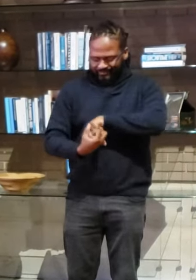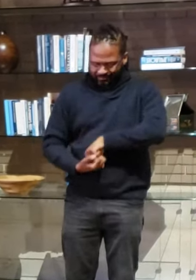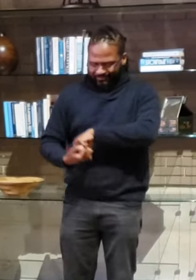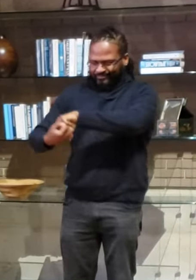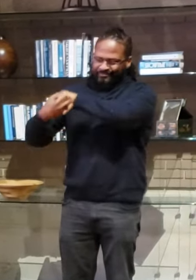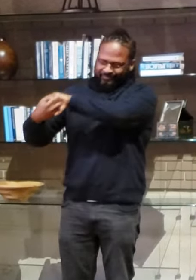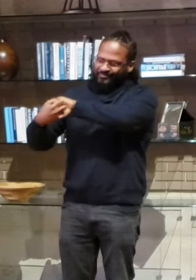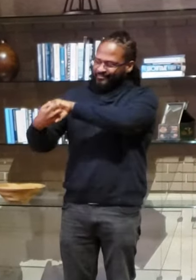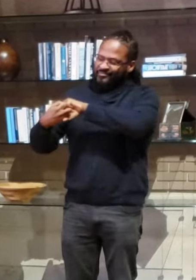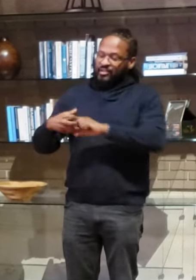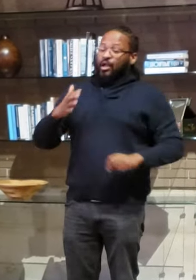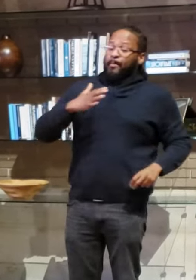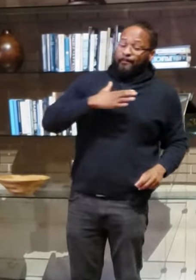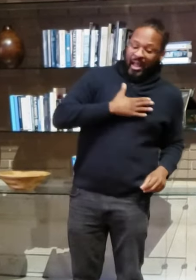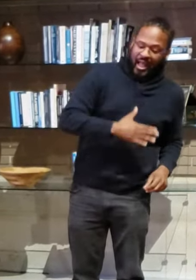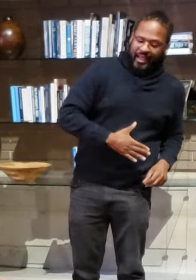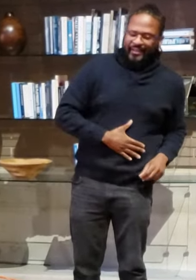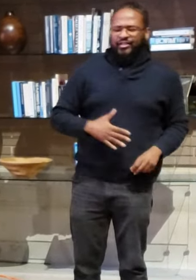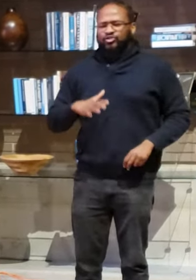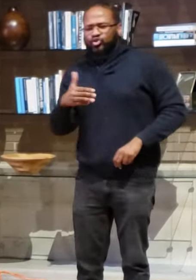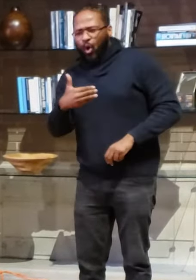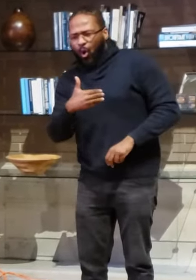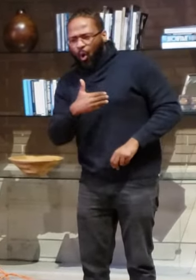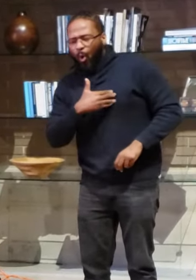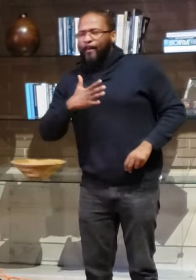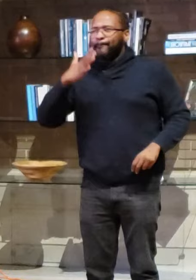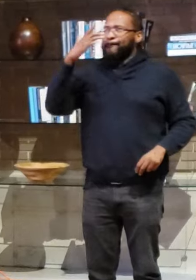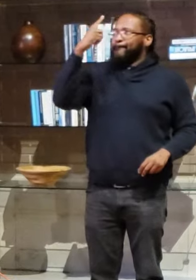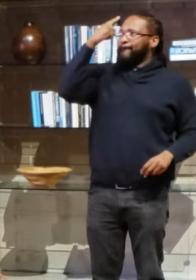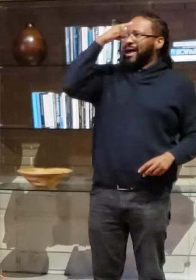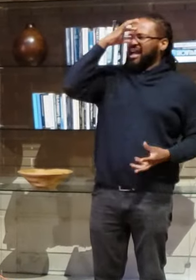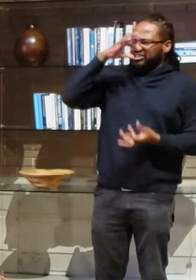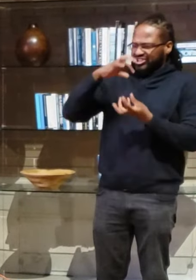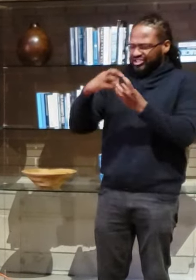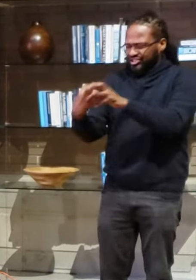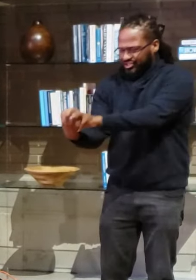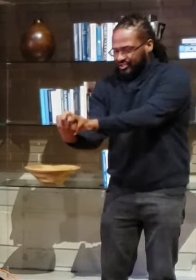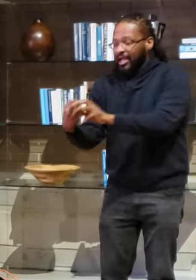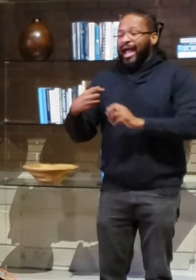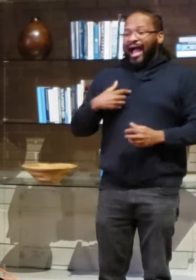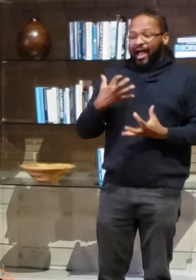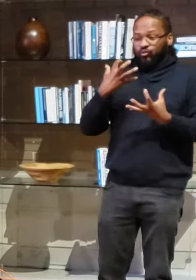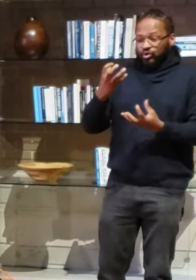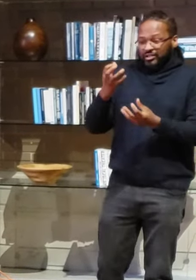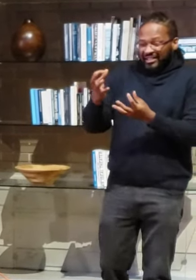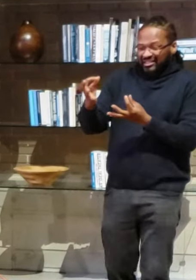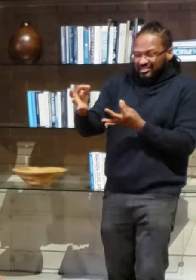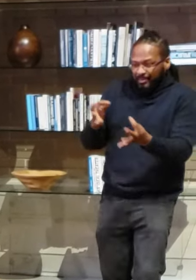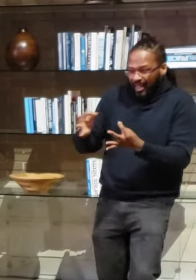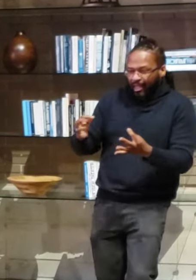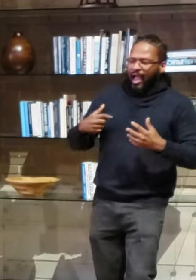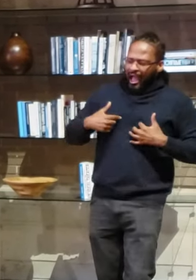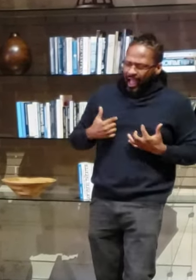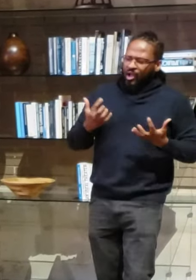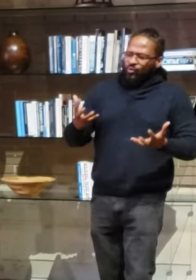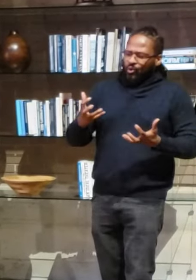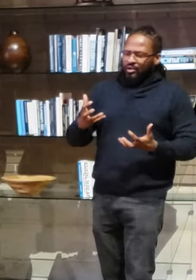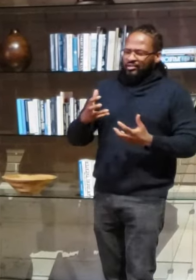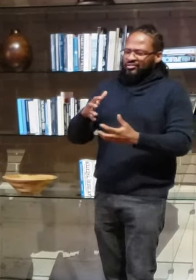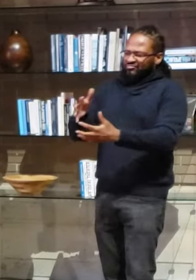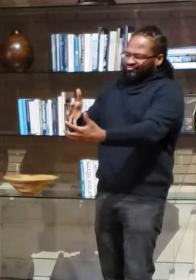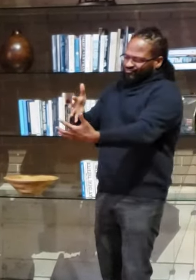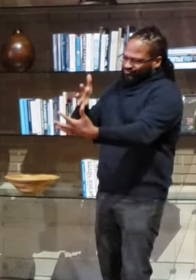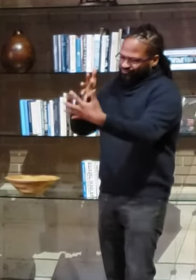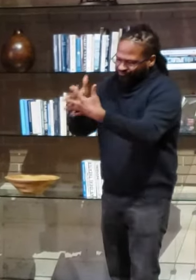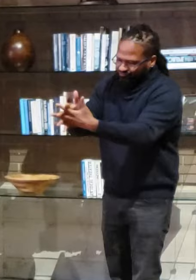fingers, body, soul, and mind. What I'm trying to say is, I want to intermingle with you. I want to experiment.